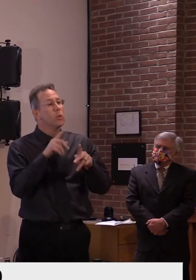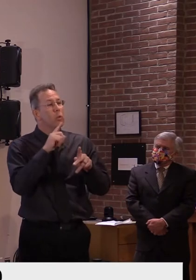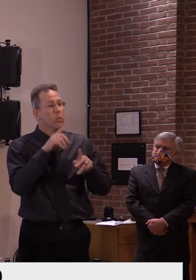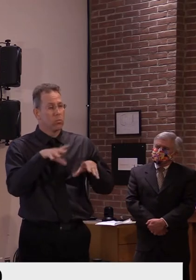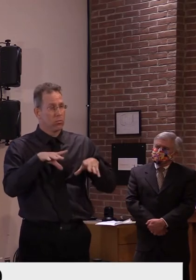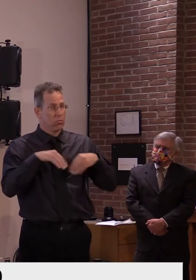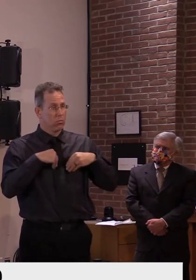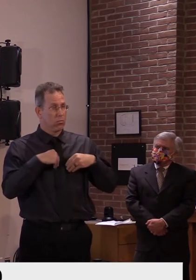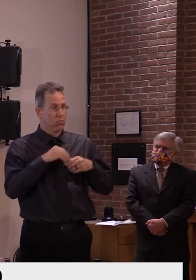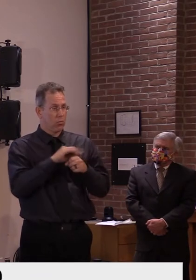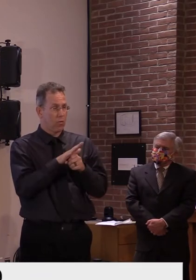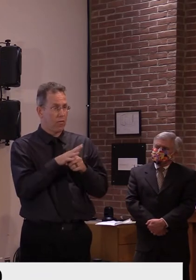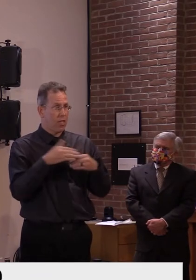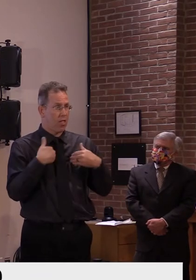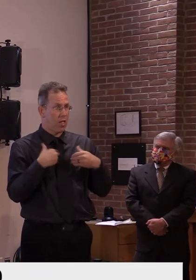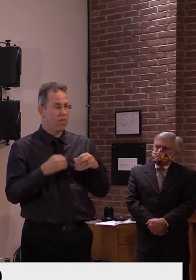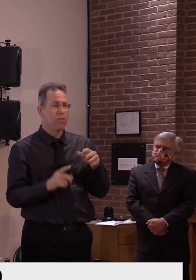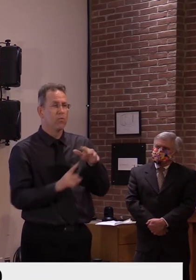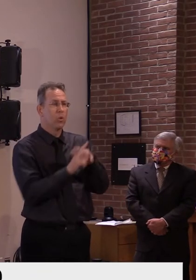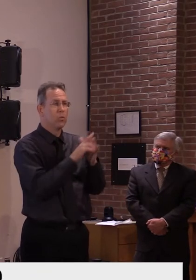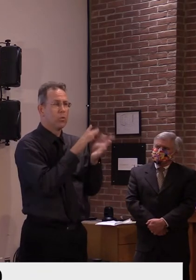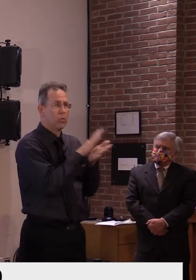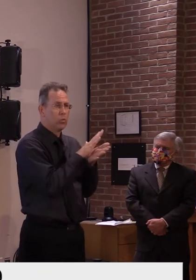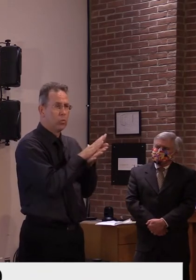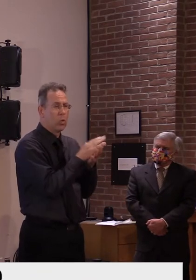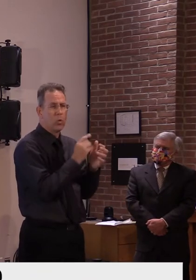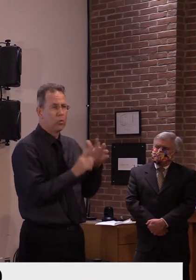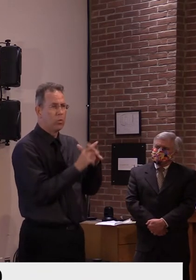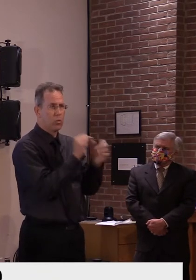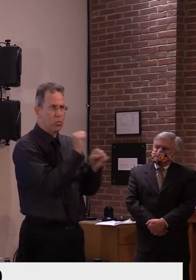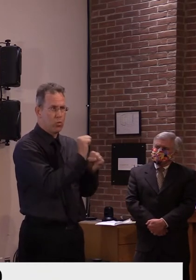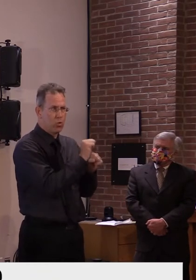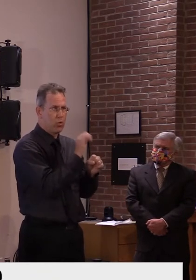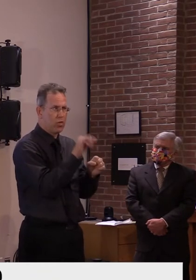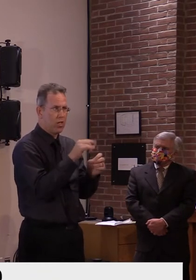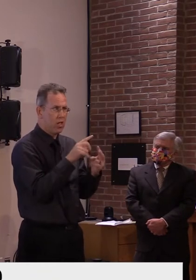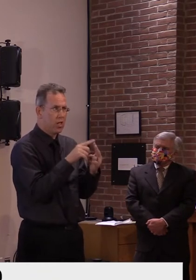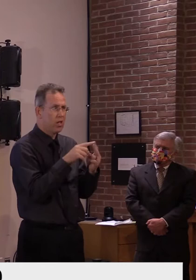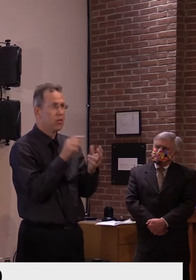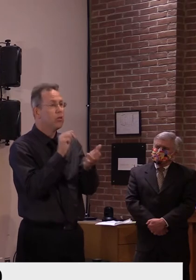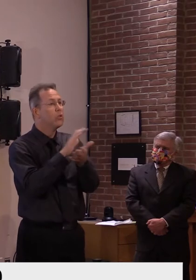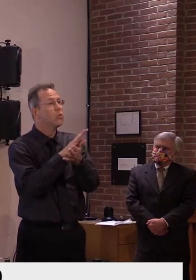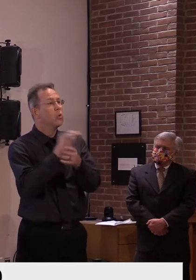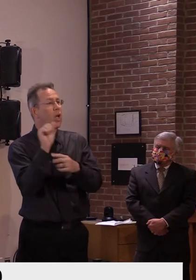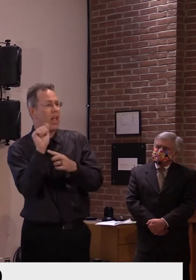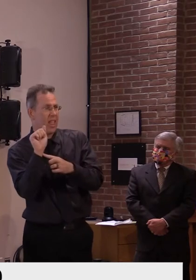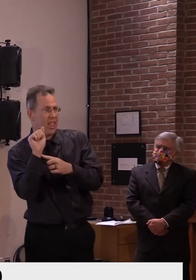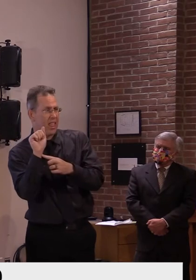you can see we have school A, six. We have school C, E,